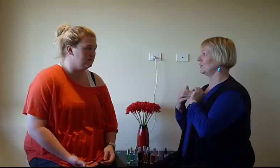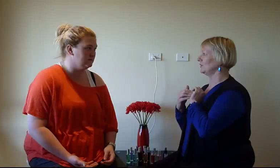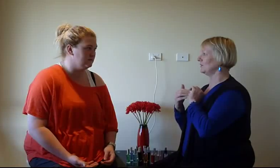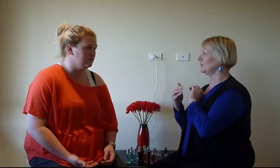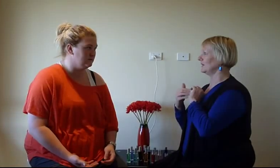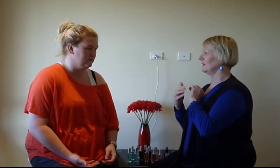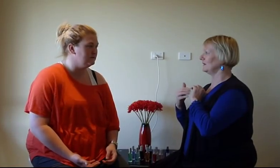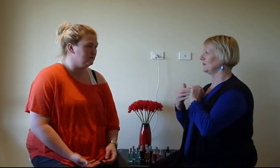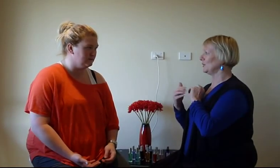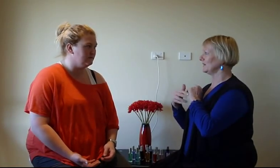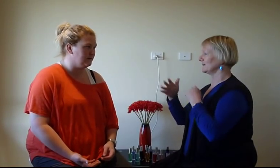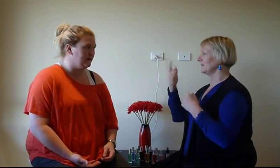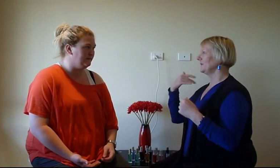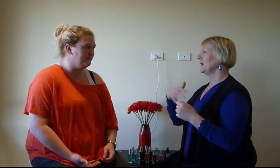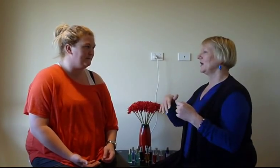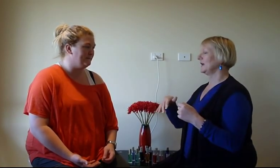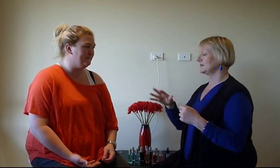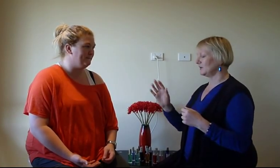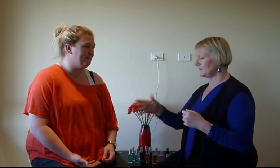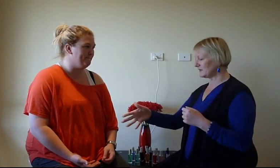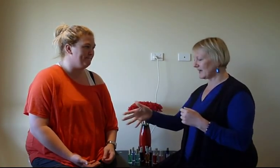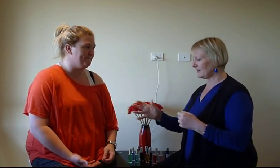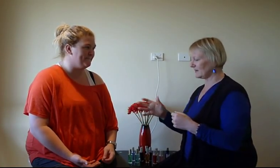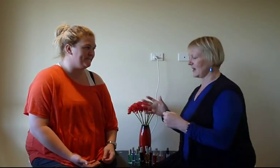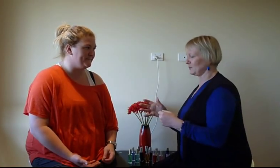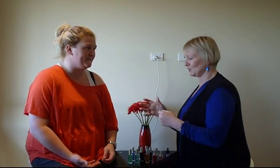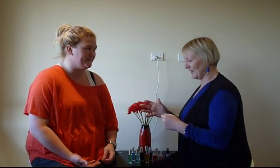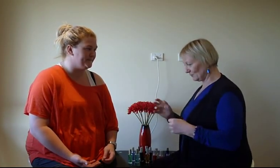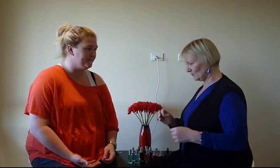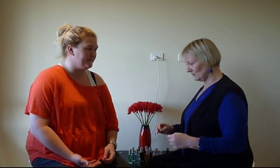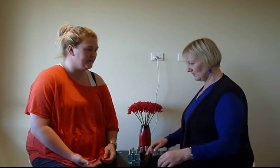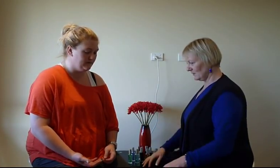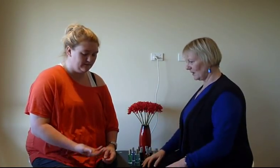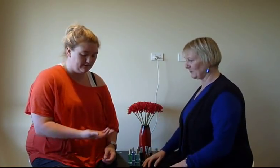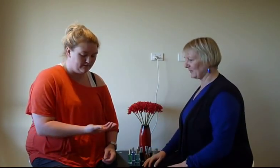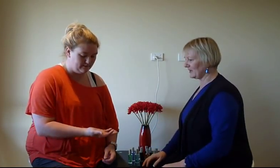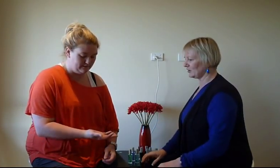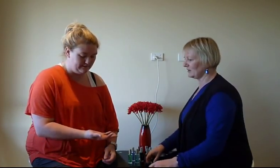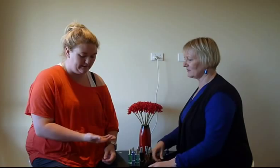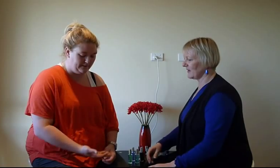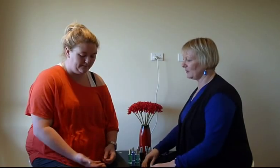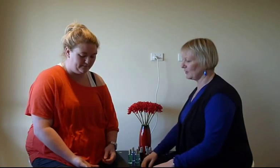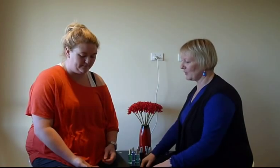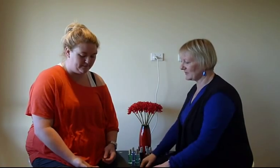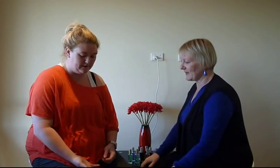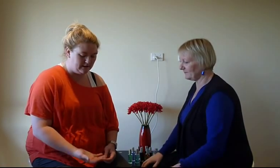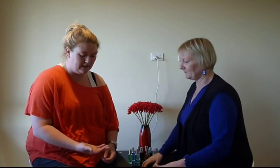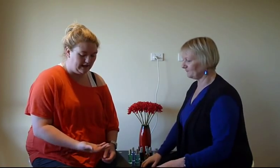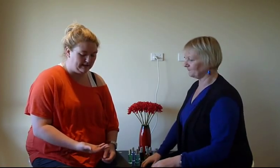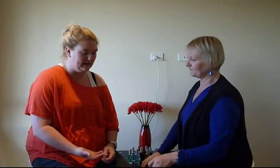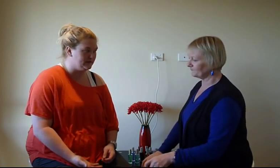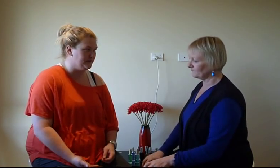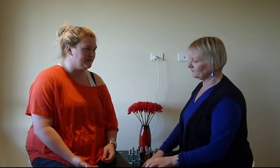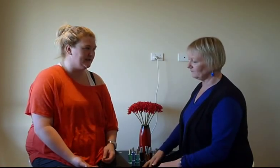You know all the points? Yep. Okay, so you've just had a couple tunnel operations. How long ago was that? Last Thursday.